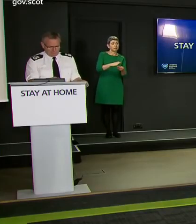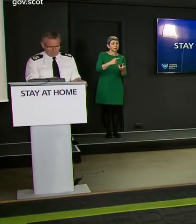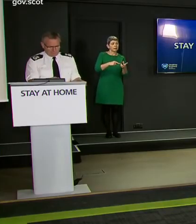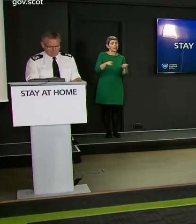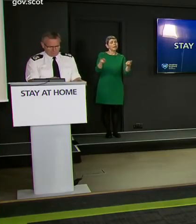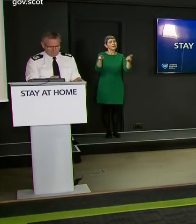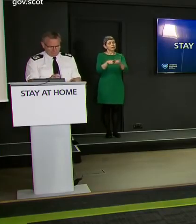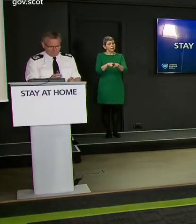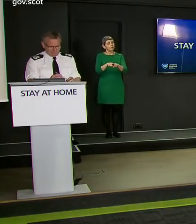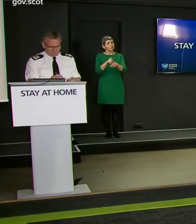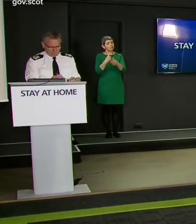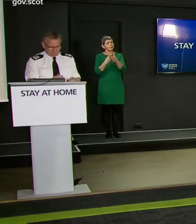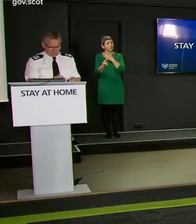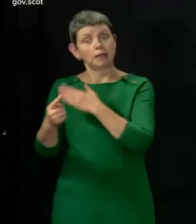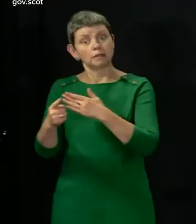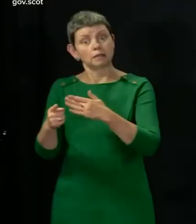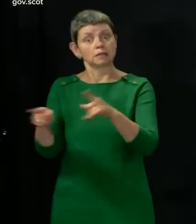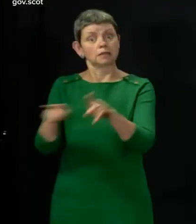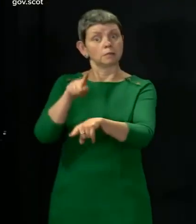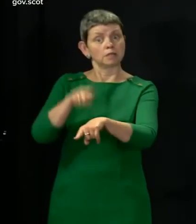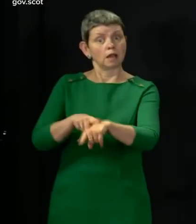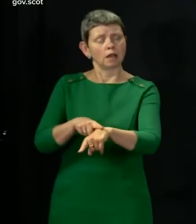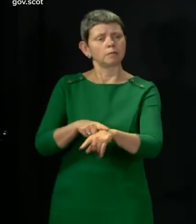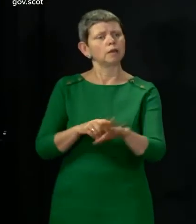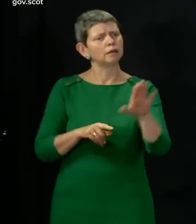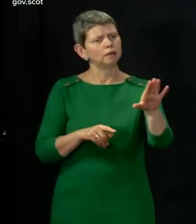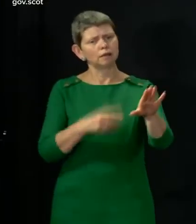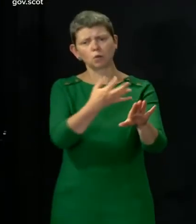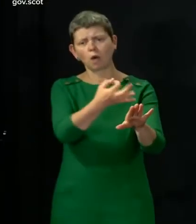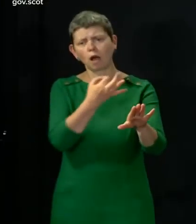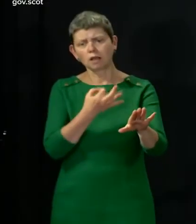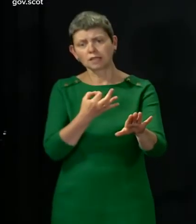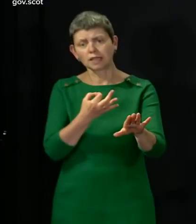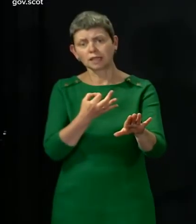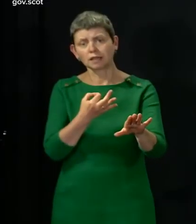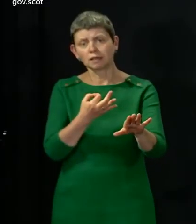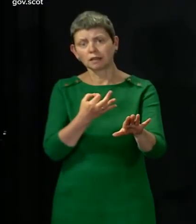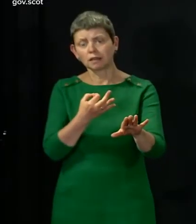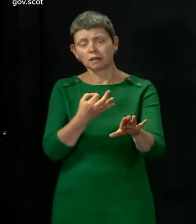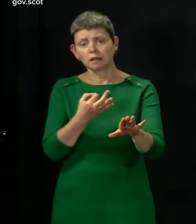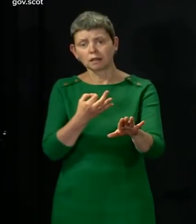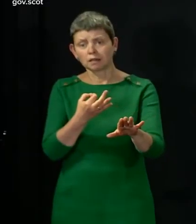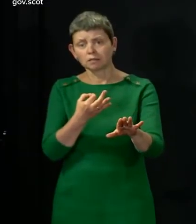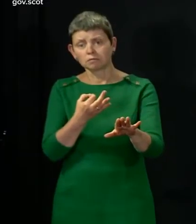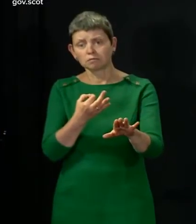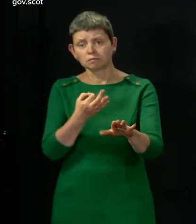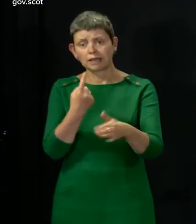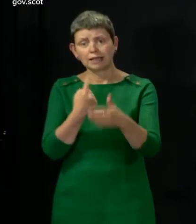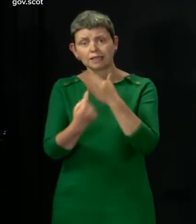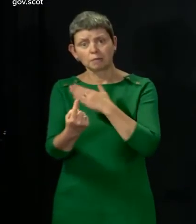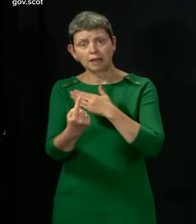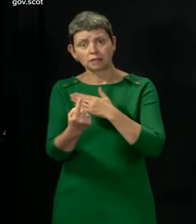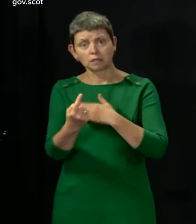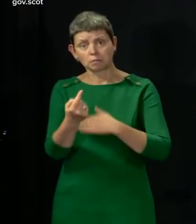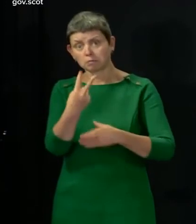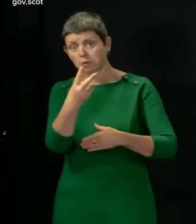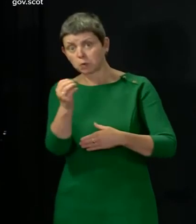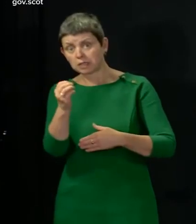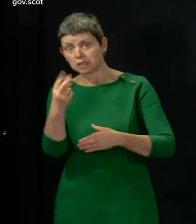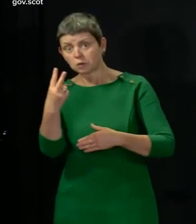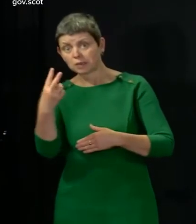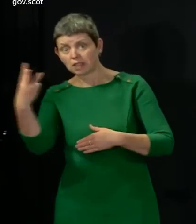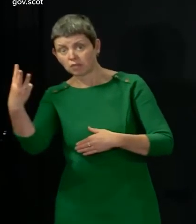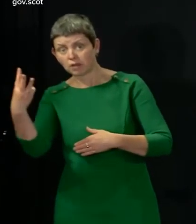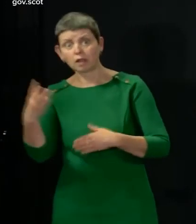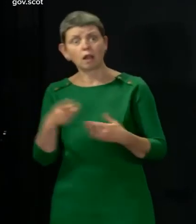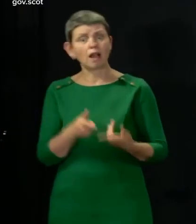Scotland. Ultimately, you ask, do I think Scotland will be an independent country by then? I hope Scotland will be an independent country as soon as possible. But whether or not Scotland is